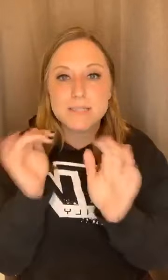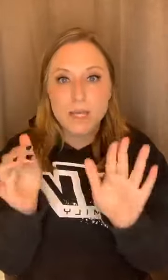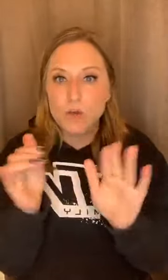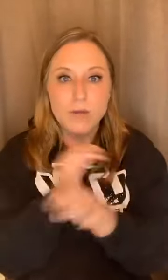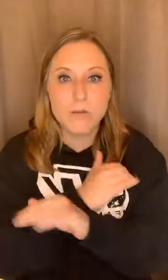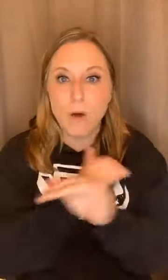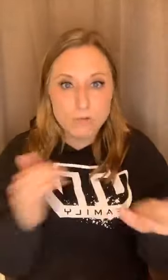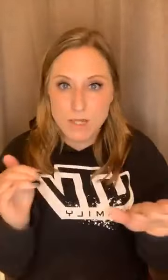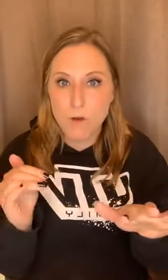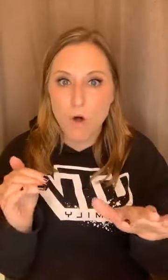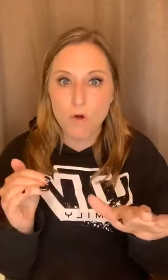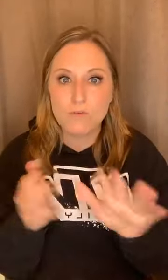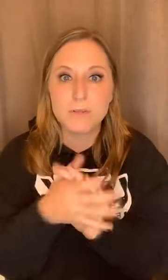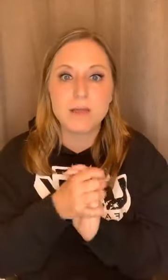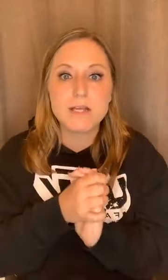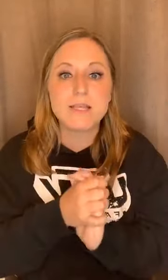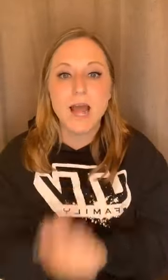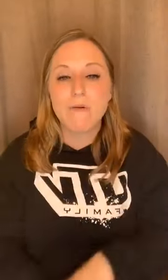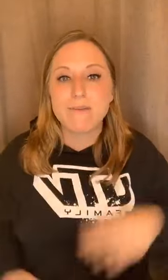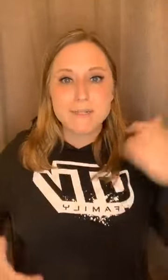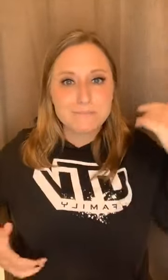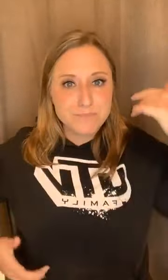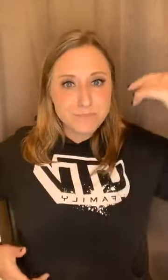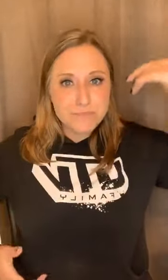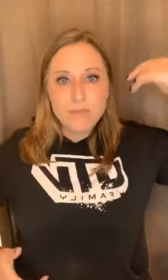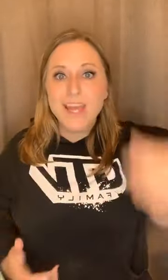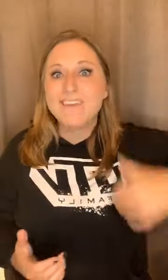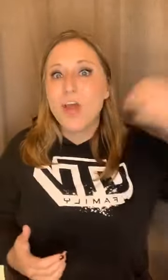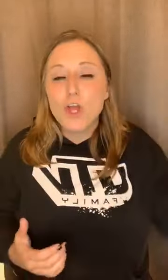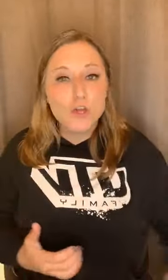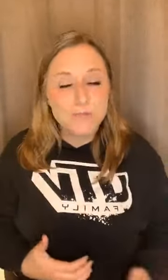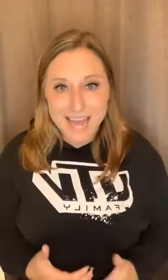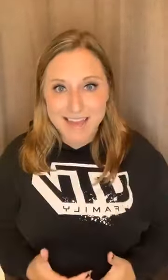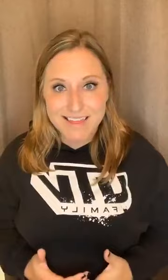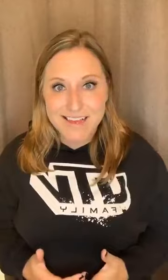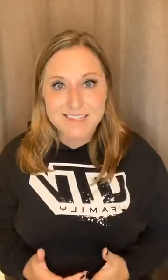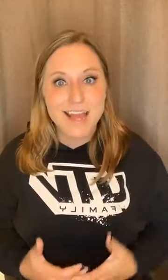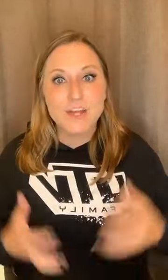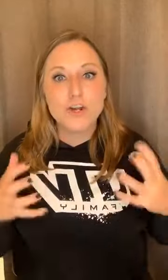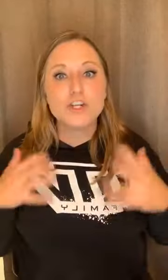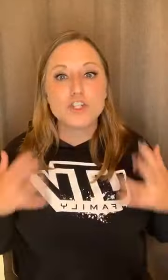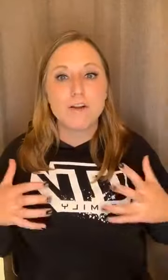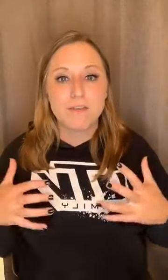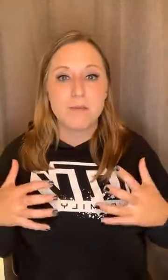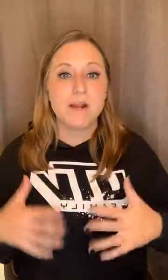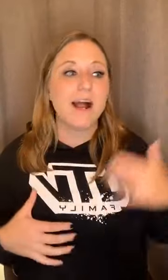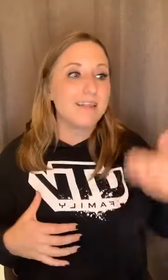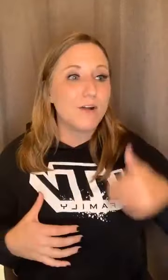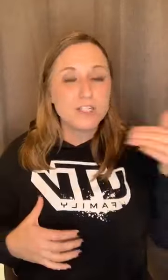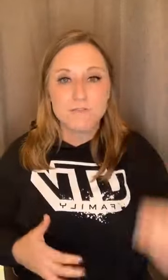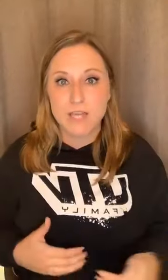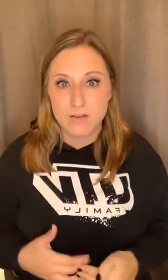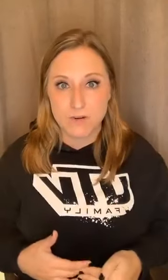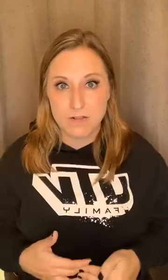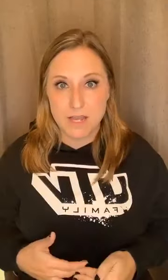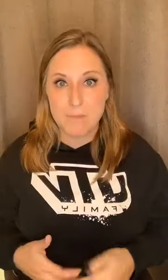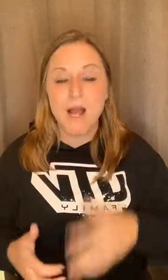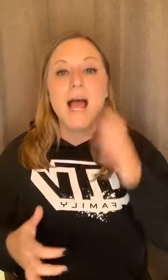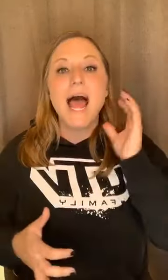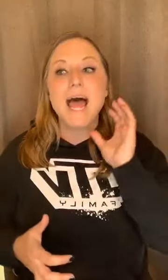saying you need to post them all over the place. However, if you take these, you're going to start feeling better. Allow yourself to get in front of the camera. And